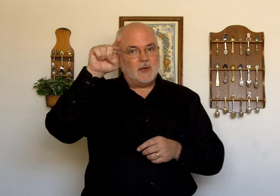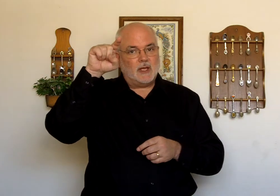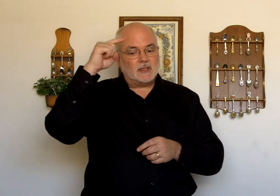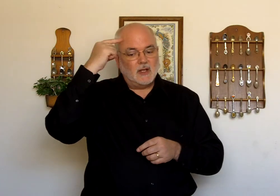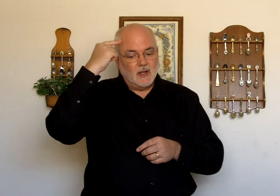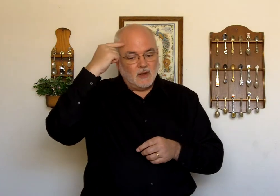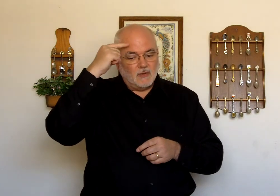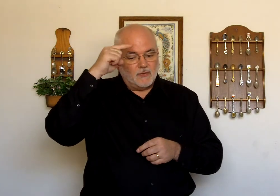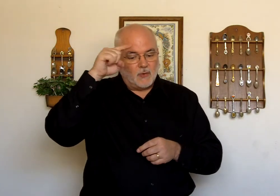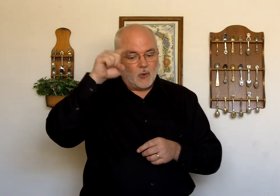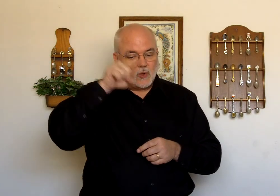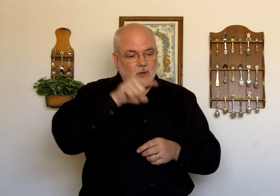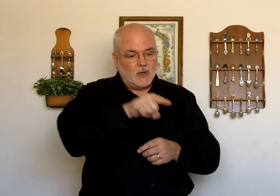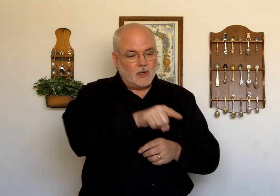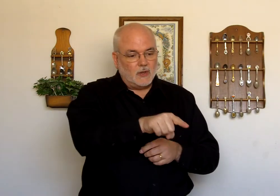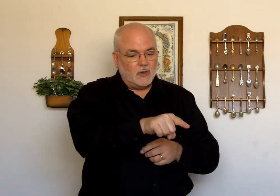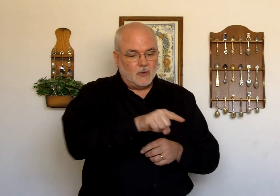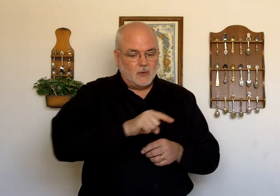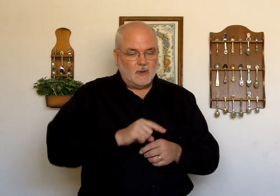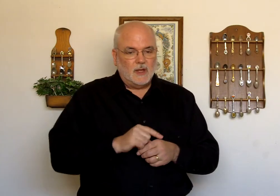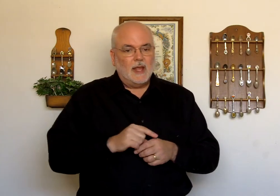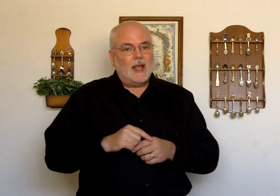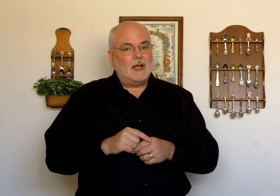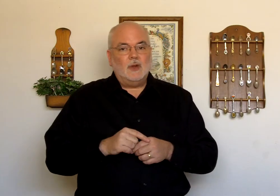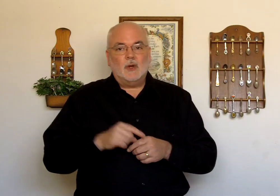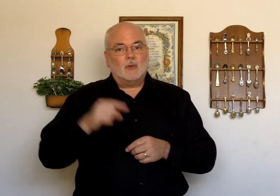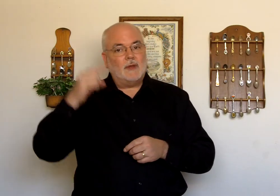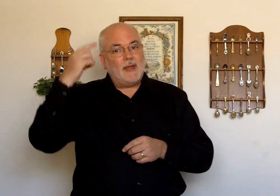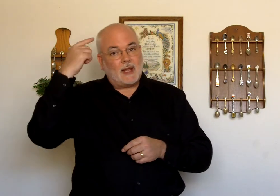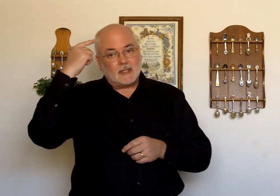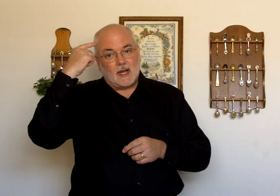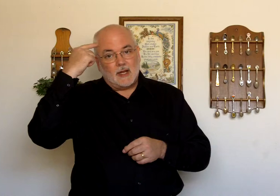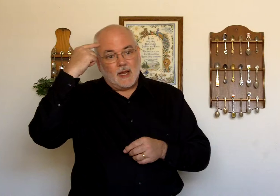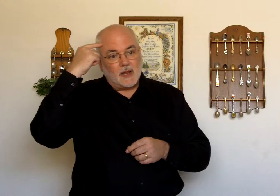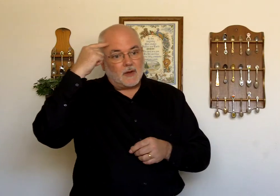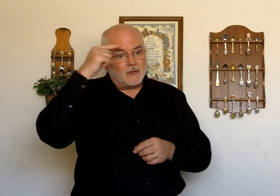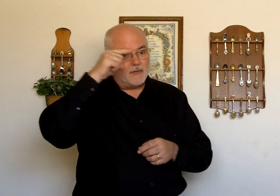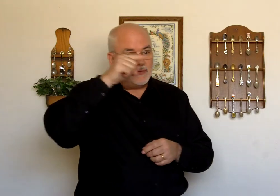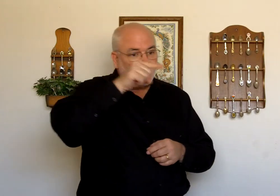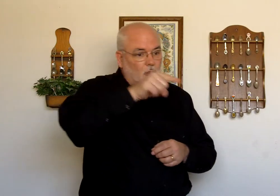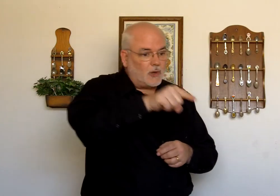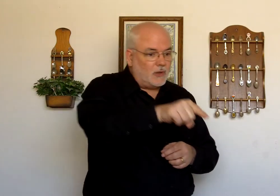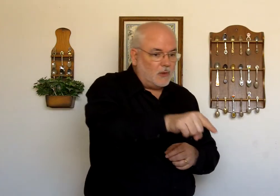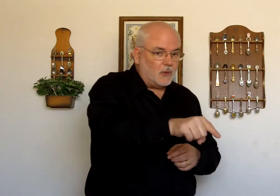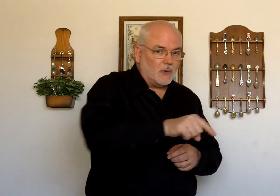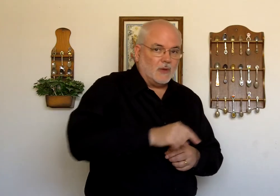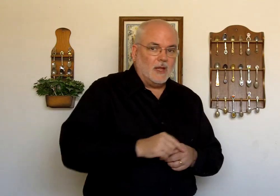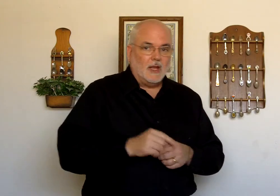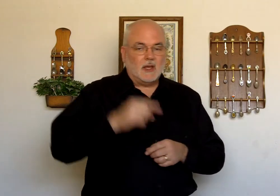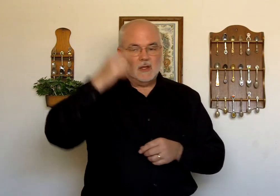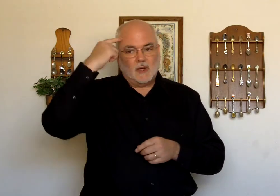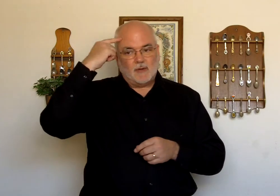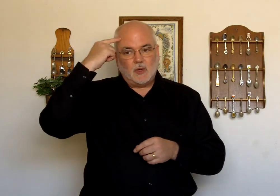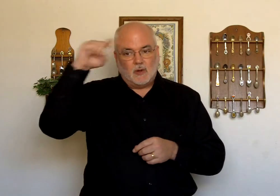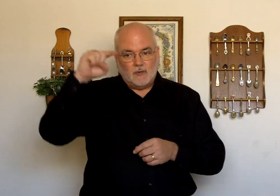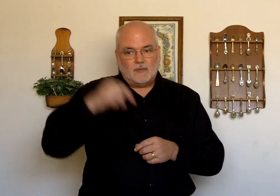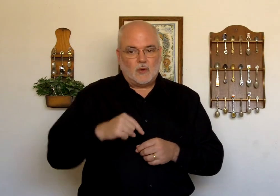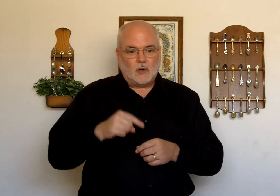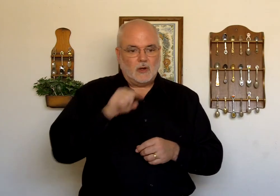wrist. For you. And you can run that sign together. For you. You don't have to do it. For